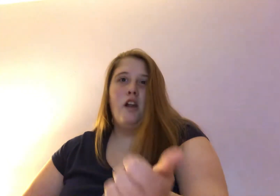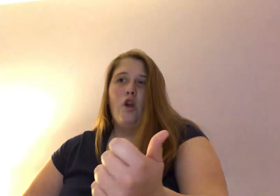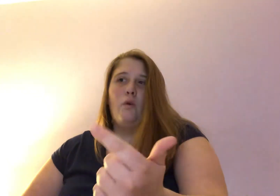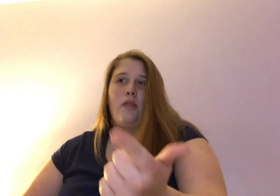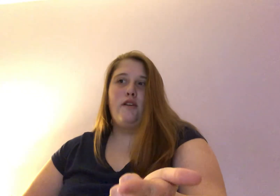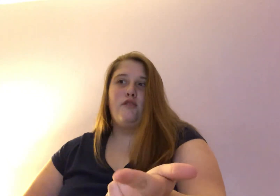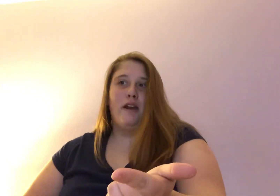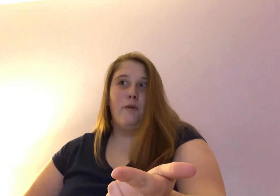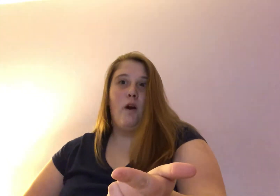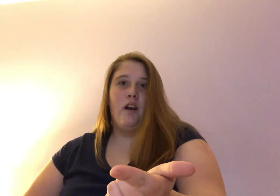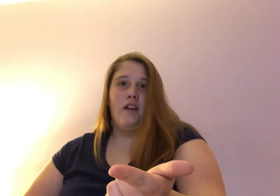One through 21.